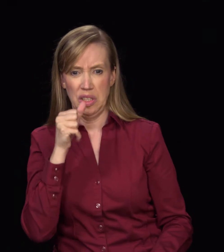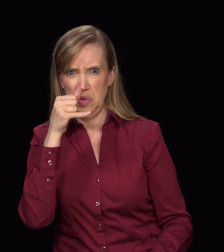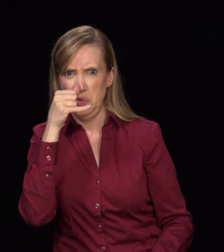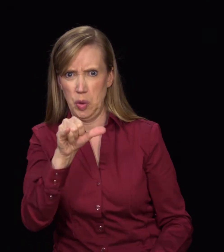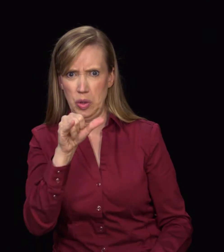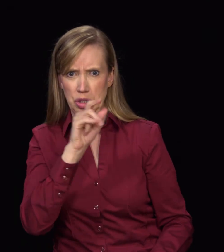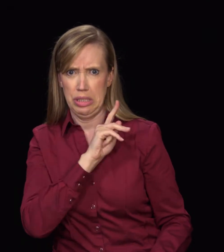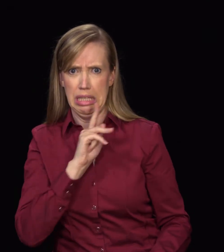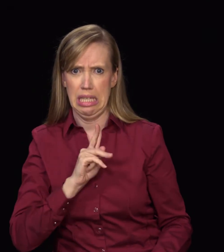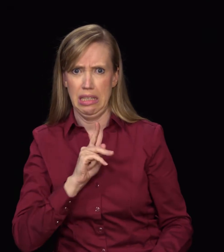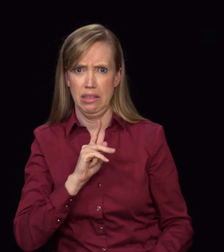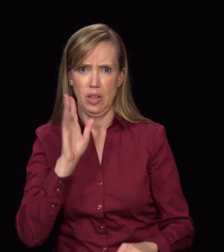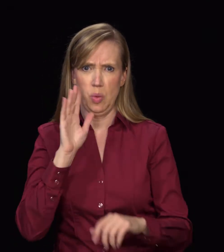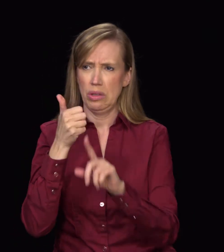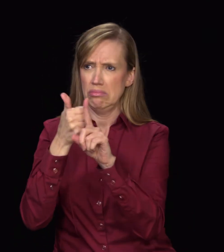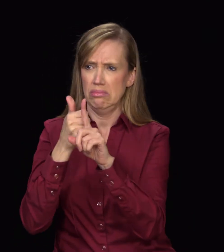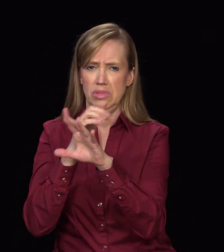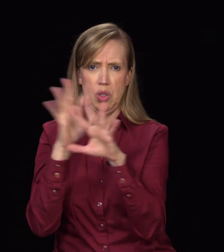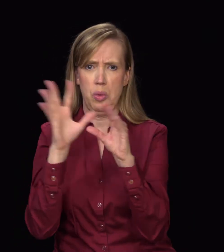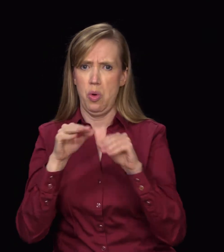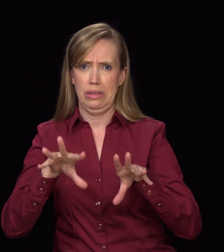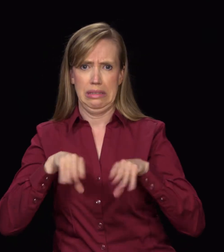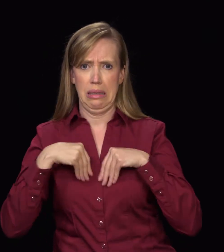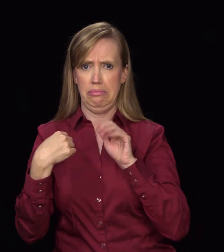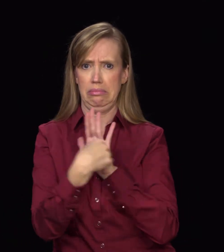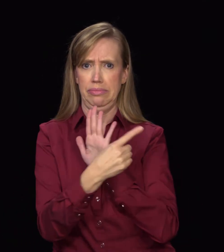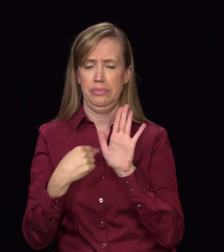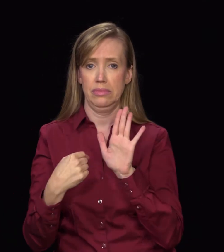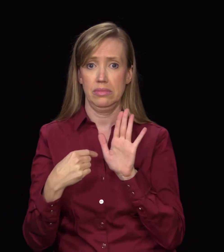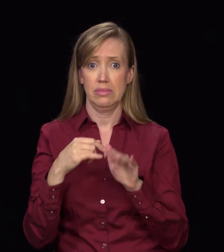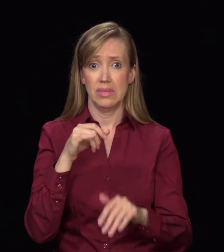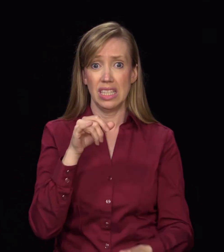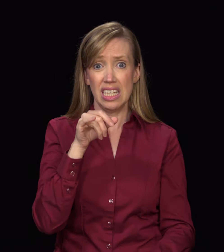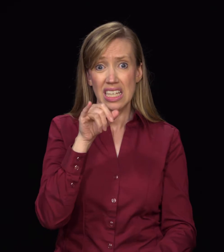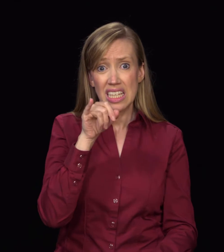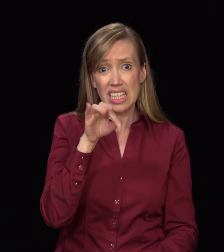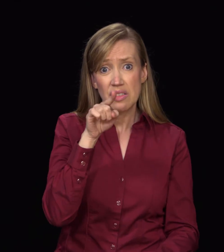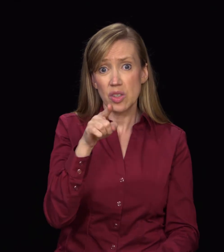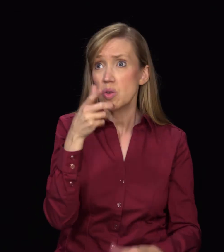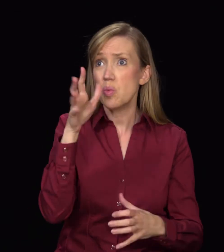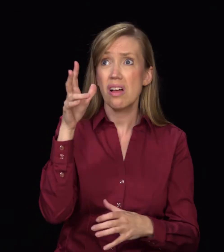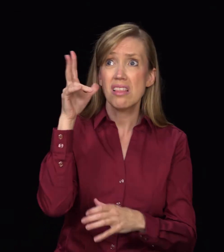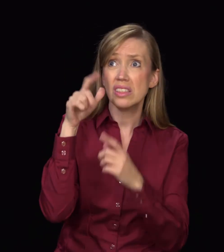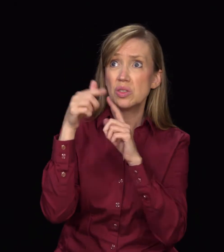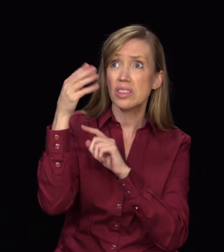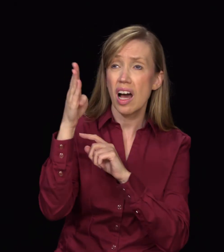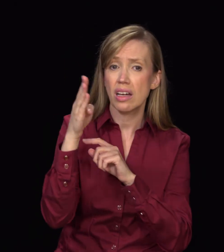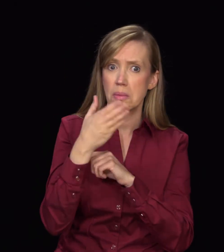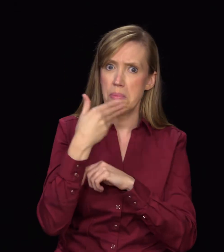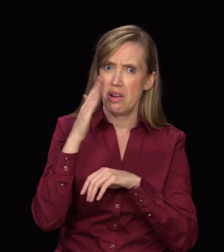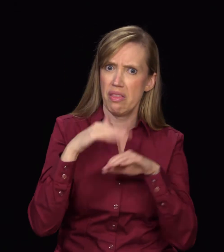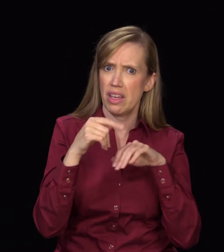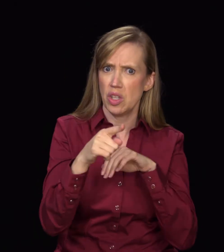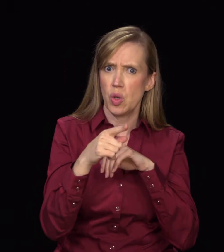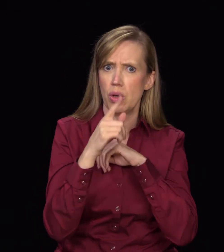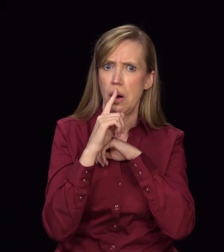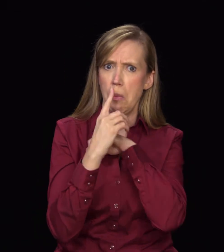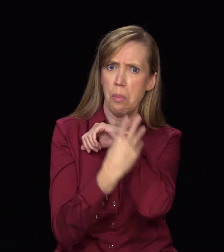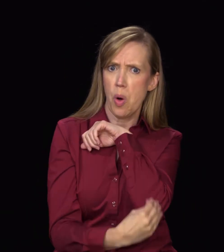If you won't listen and learn from God, you'd be better off a poor child than an adult king. You know, some people do learn new things